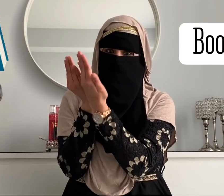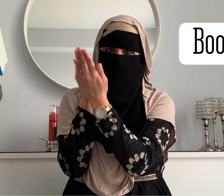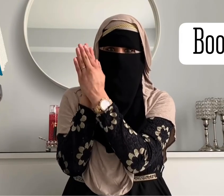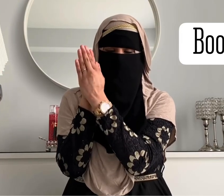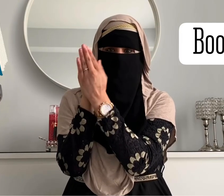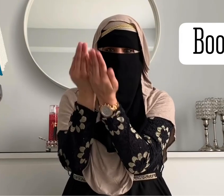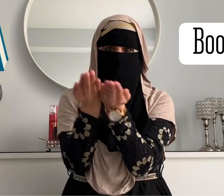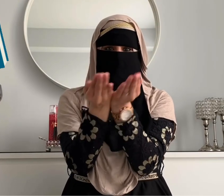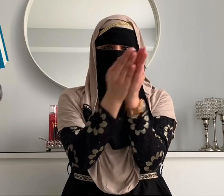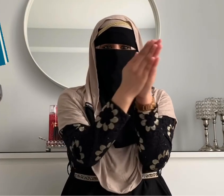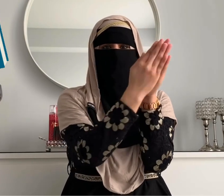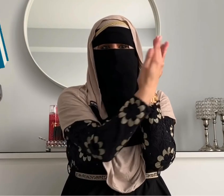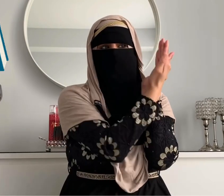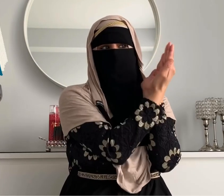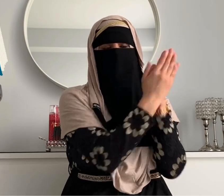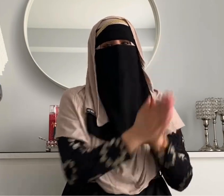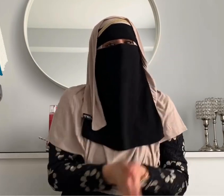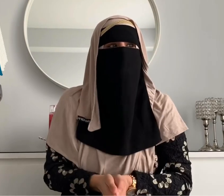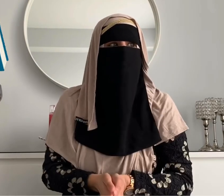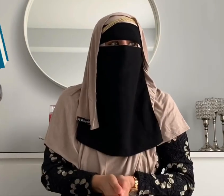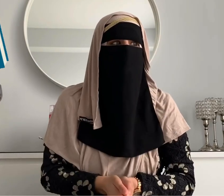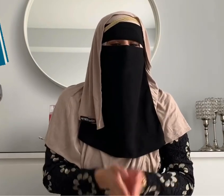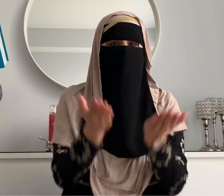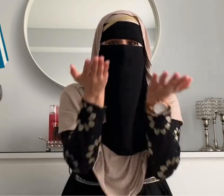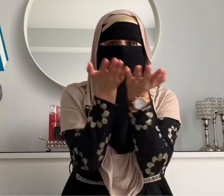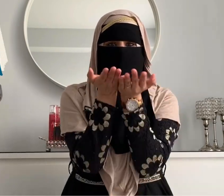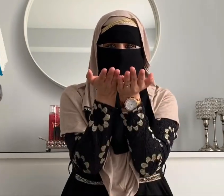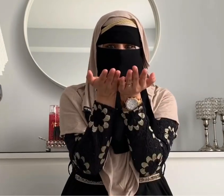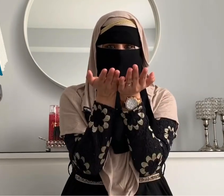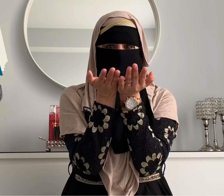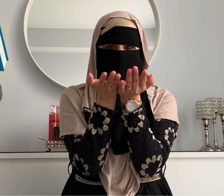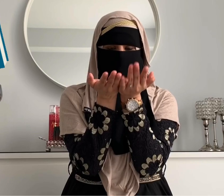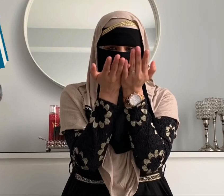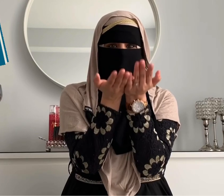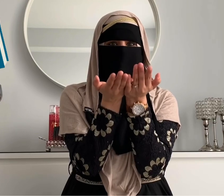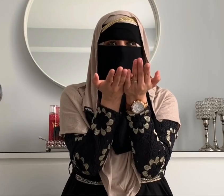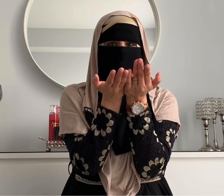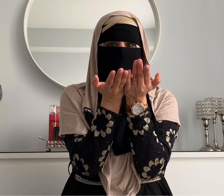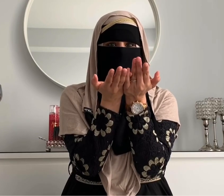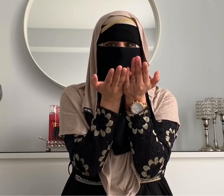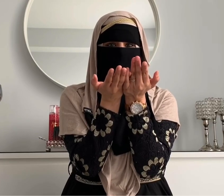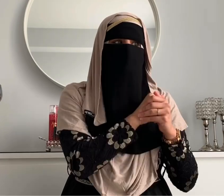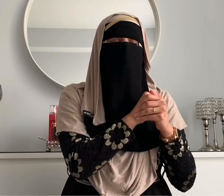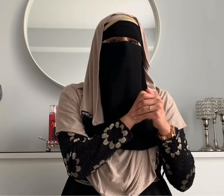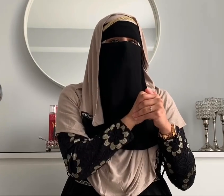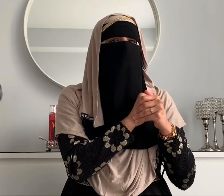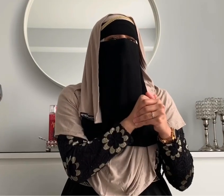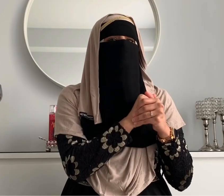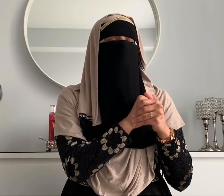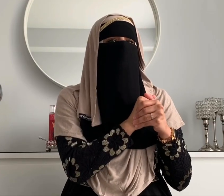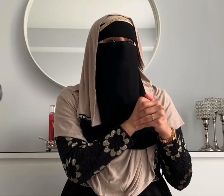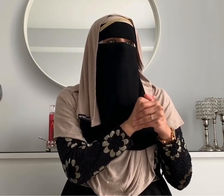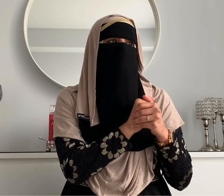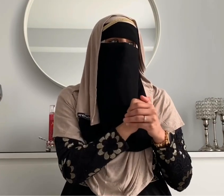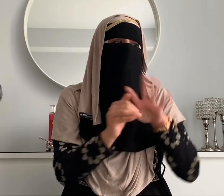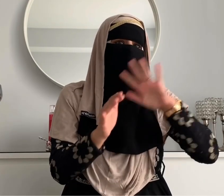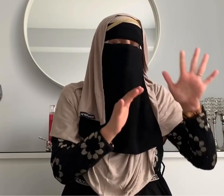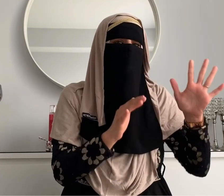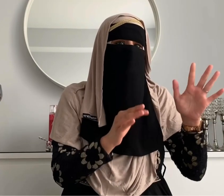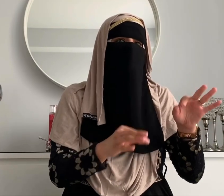and samara's sign for book is this she just puts them together like that i started teaching her this sign like from the beginning but